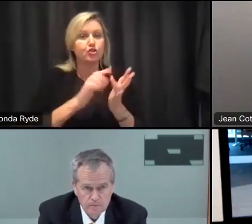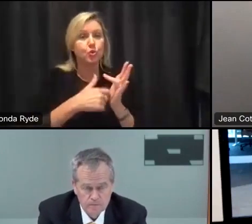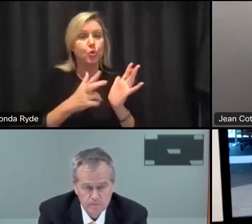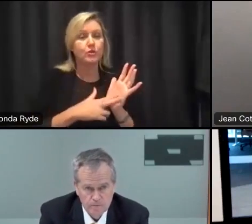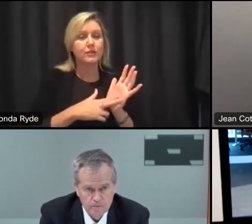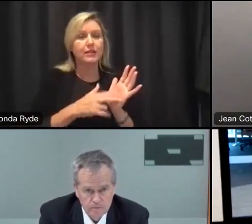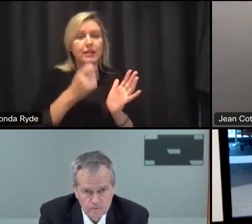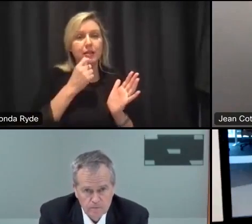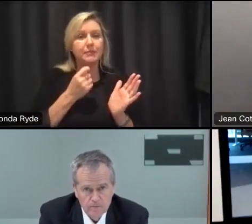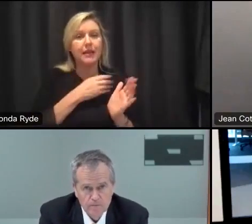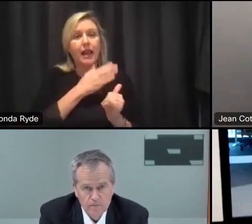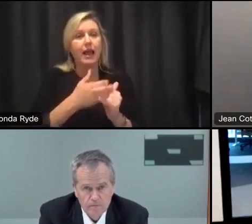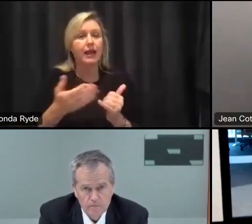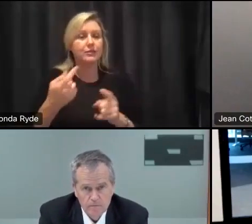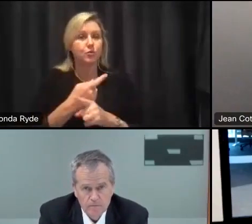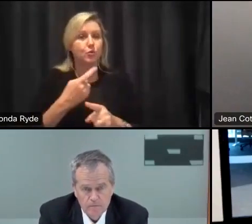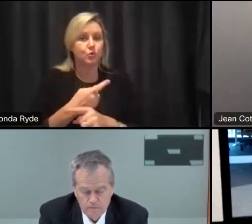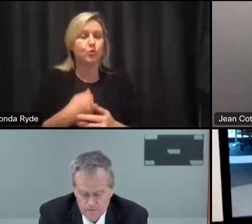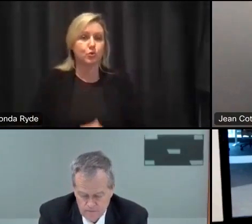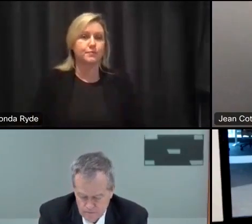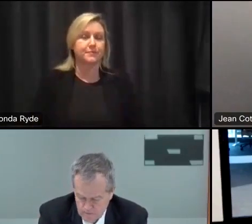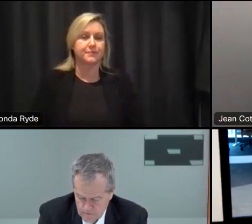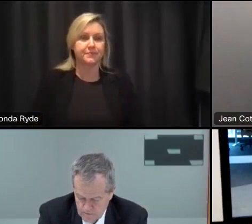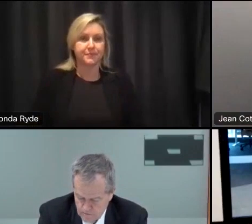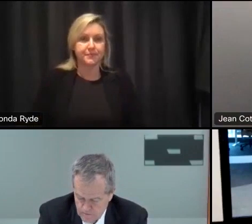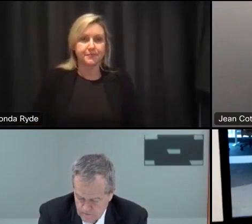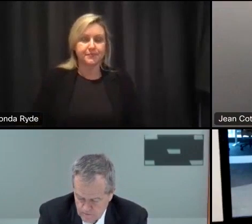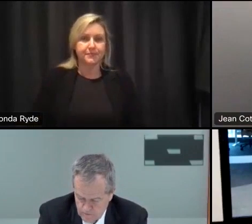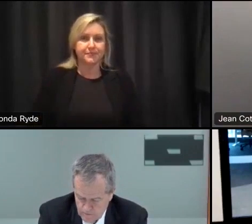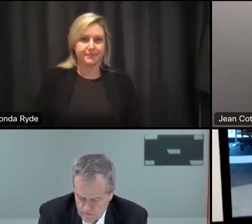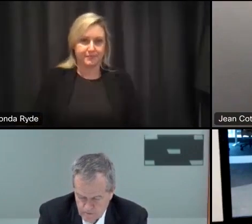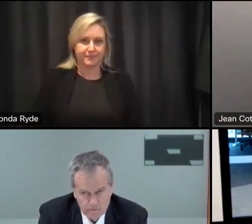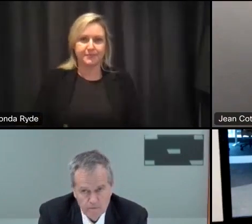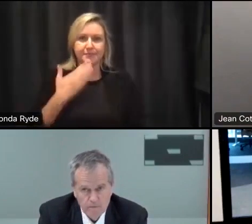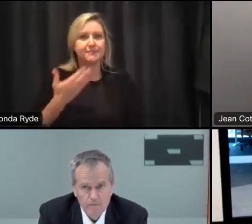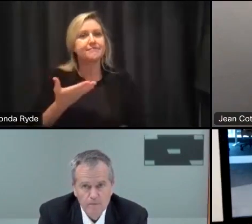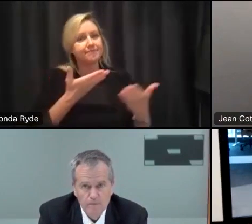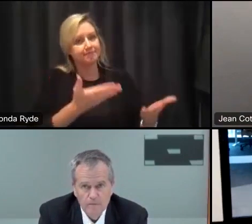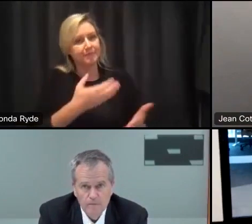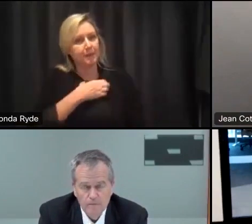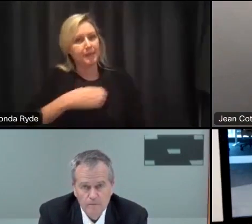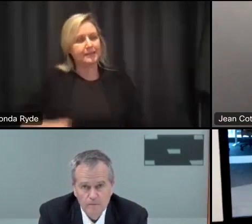comments after hearing some of the questions from all of you thank you over to you minister